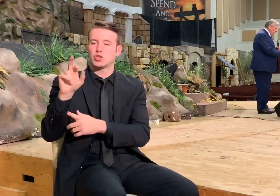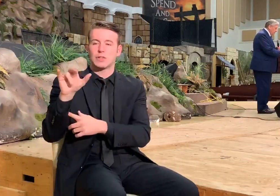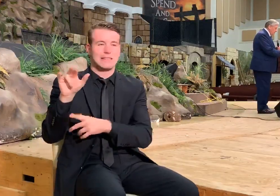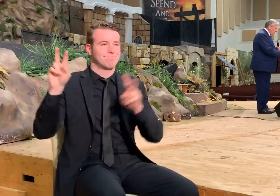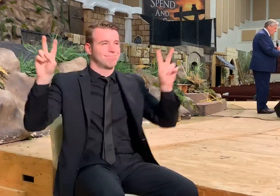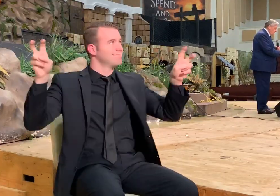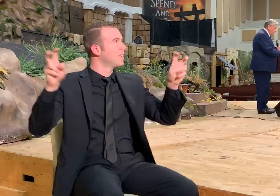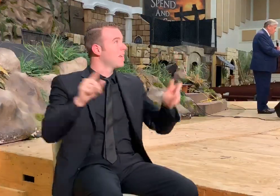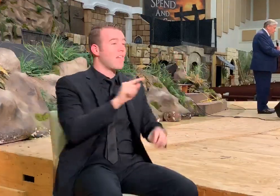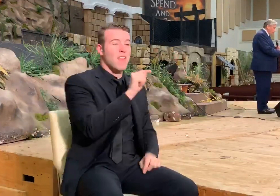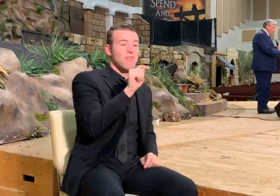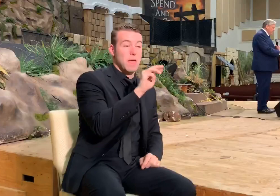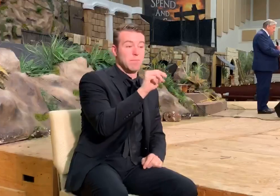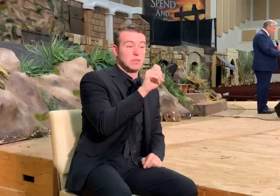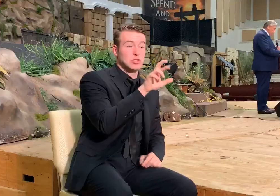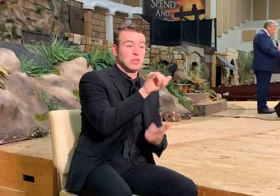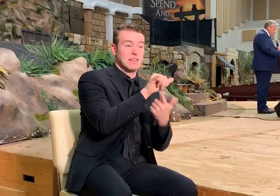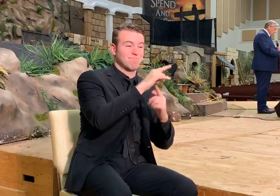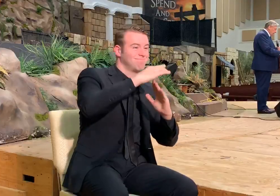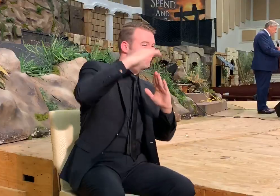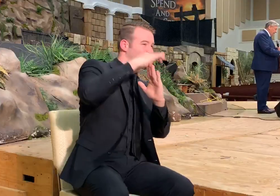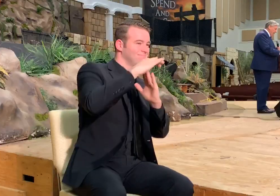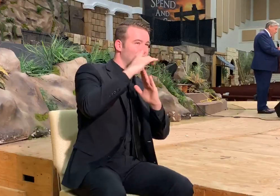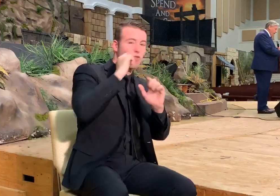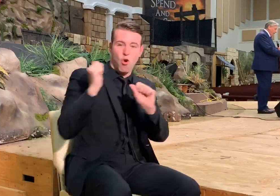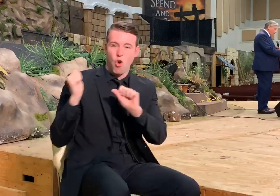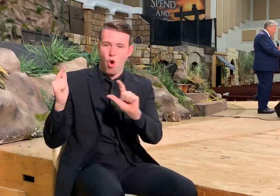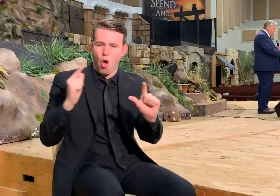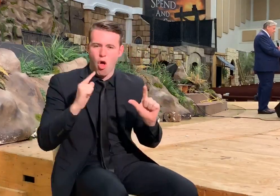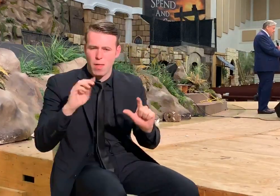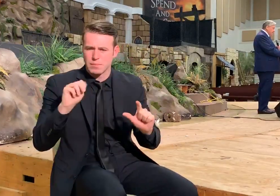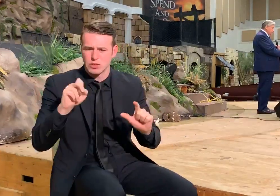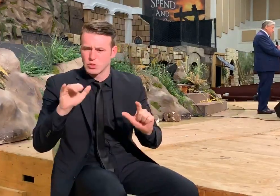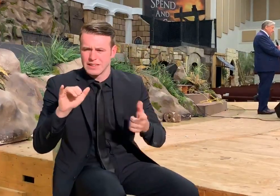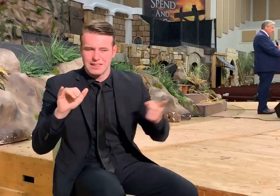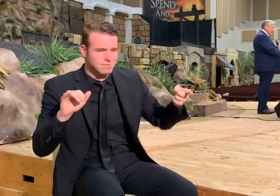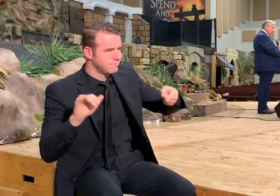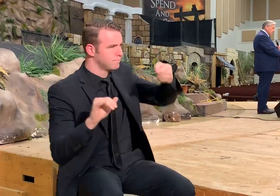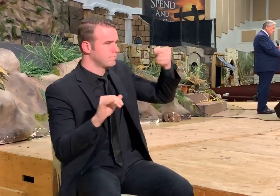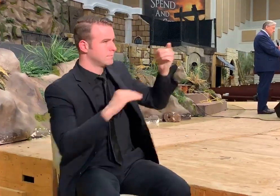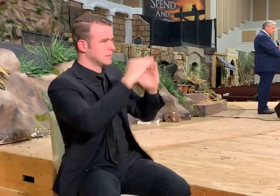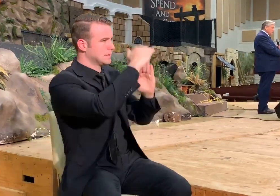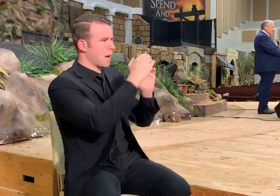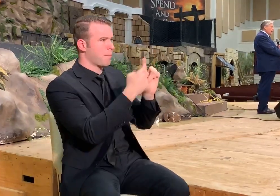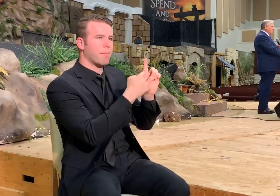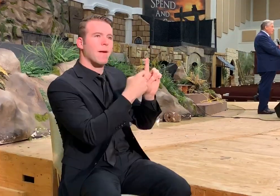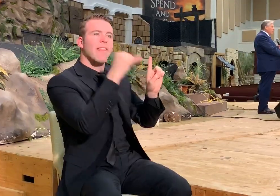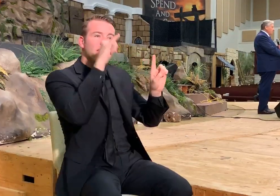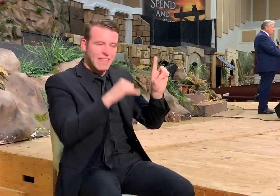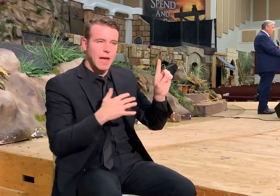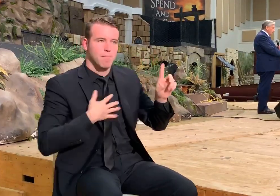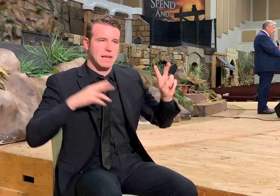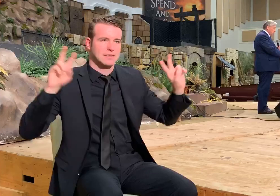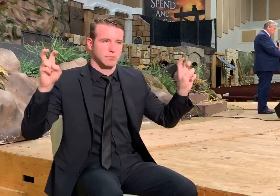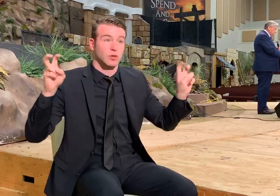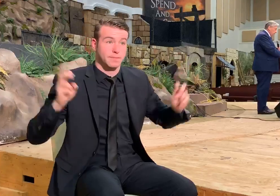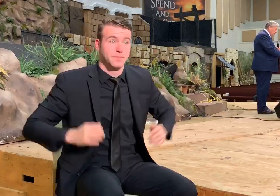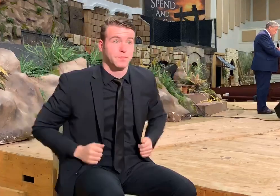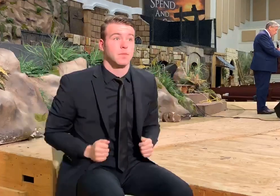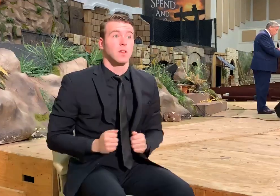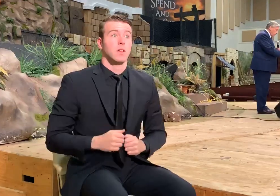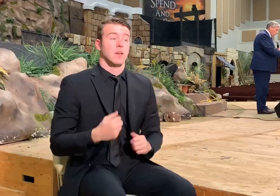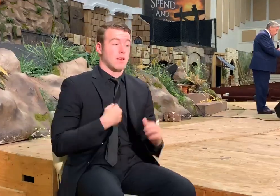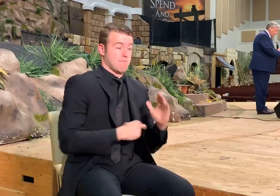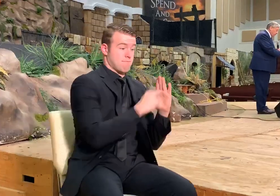of all mysteries. And now when I read my text again, it may make a little bit more